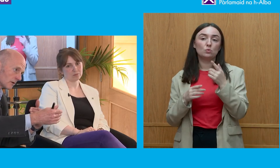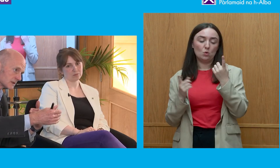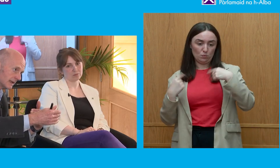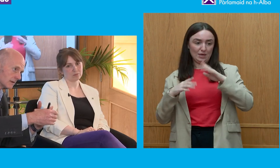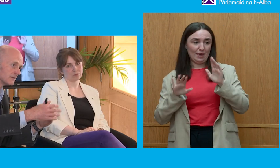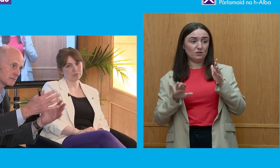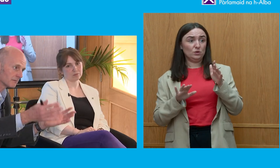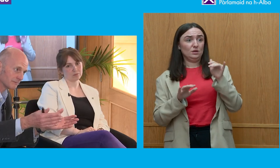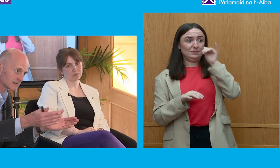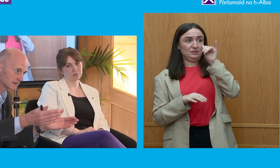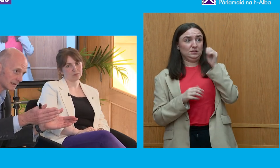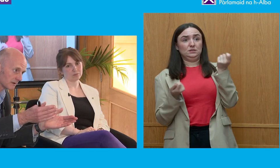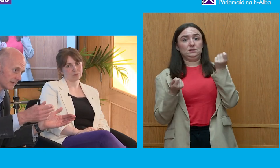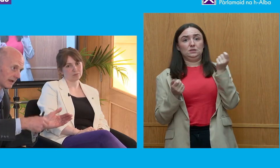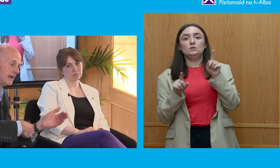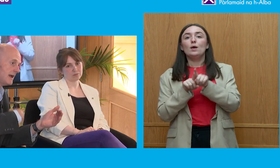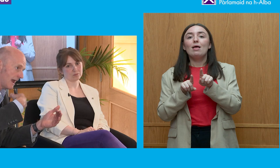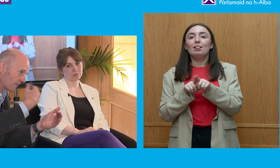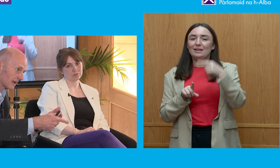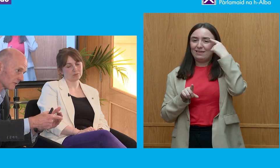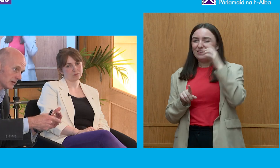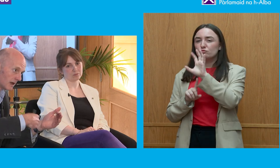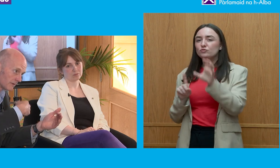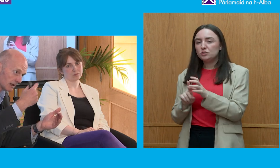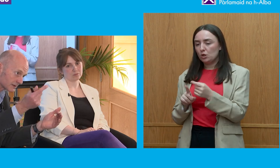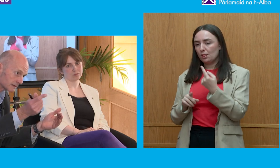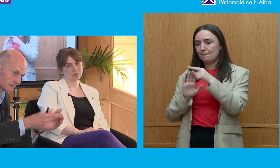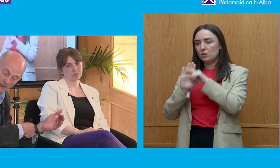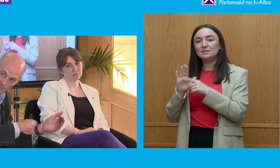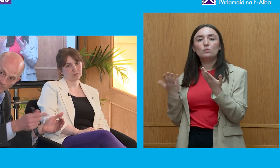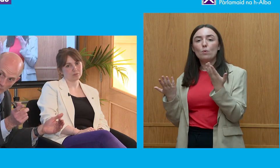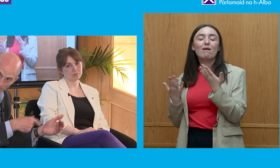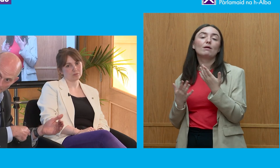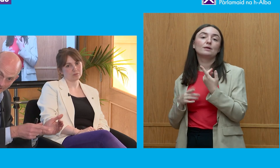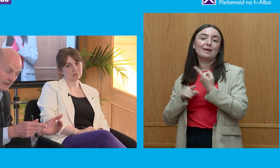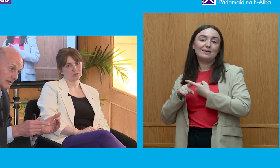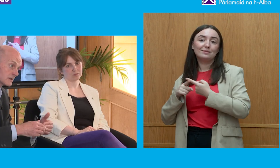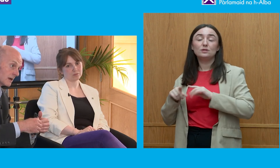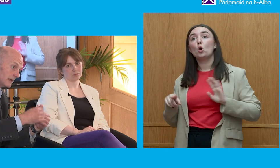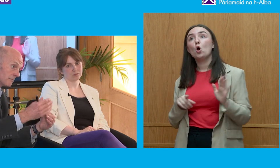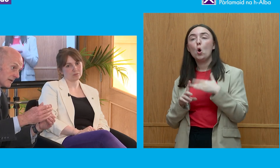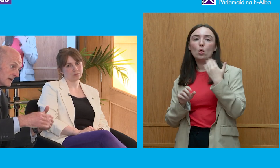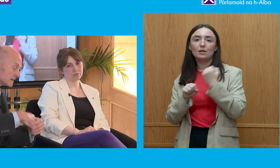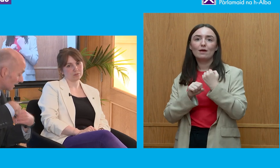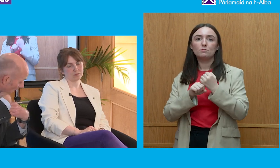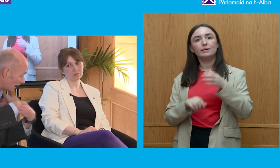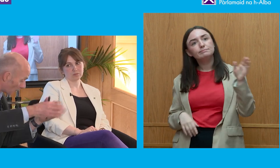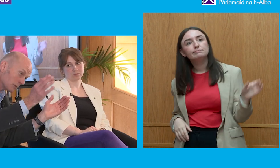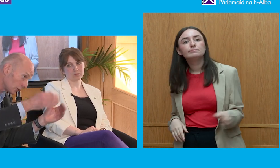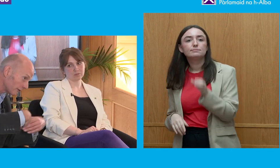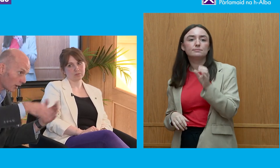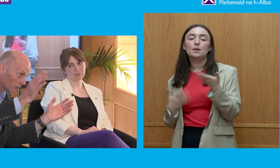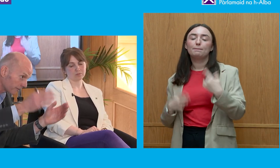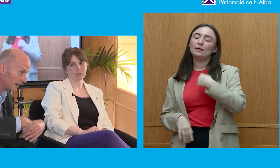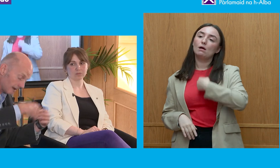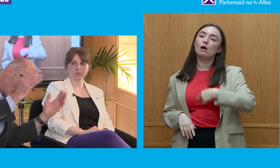regional policy in england is probably the best example of that every government over the last four or five decades has come in a manifesto oh